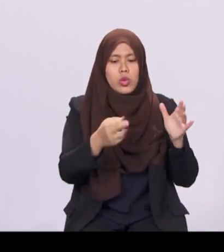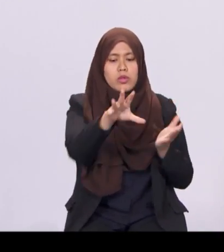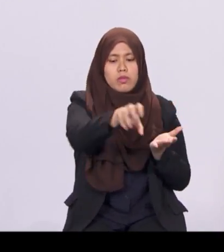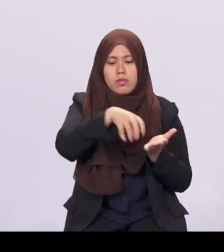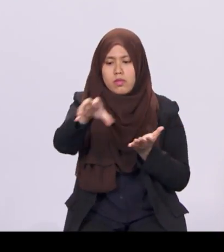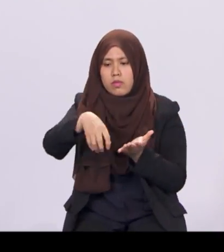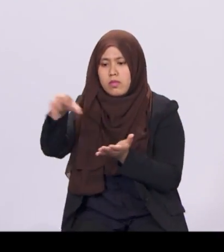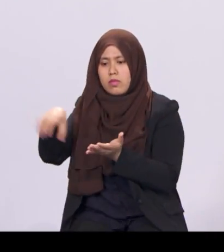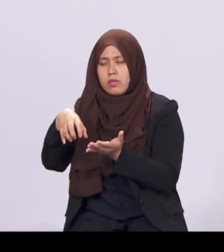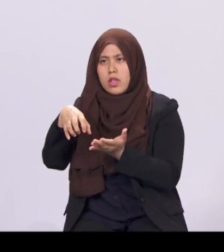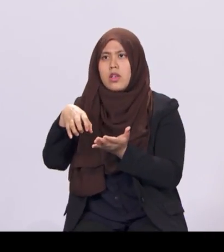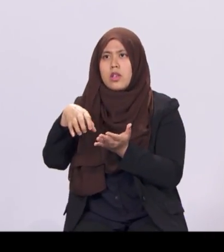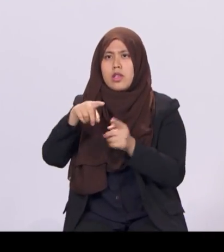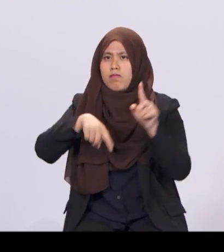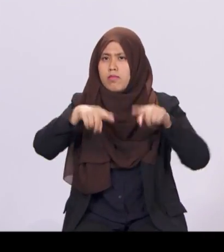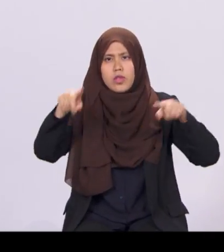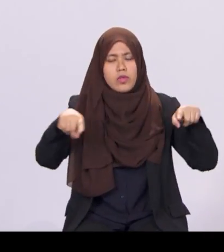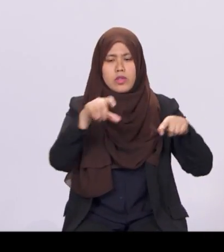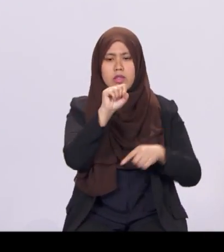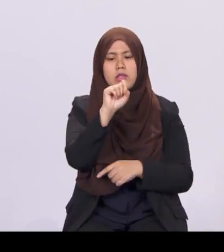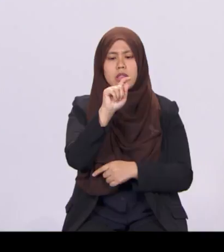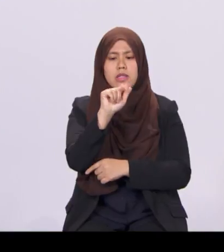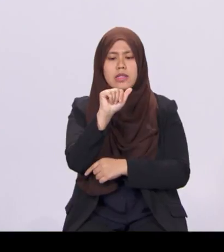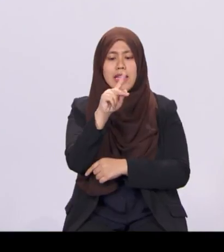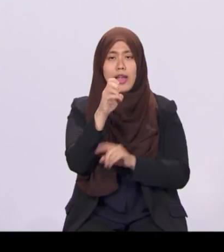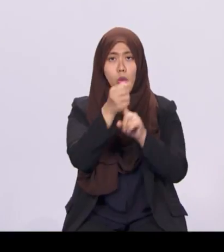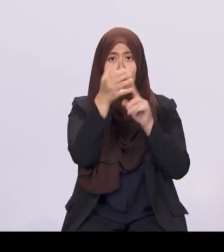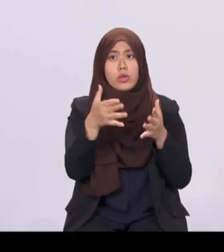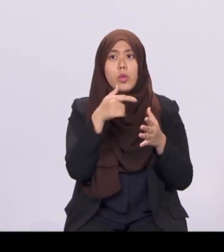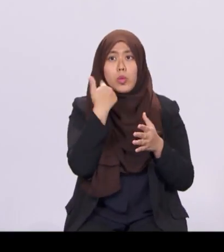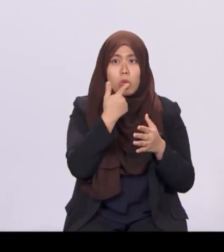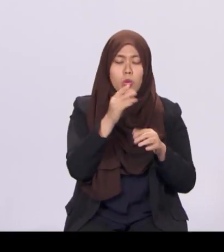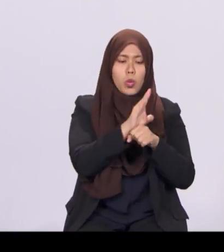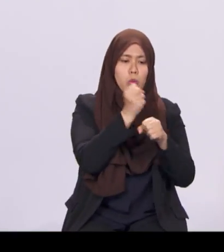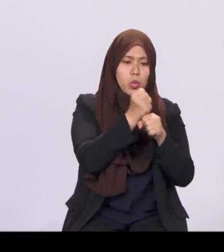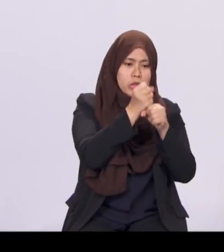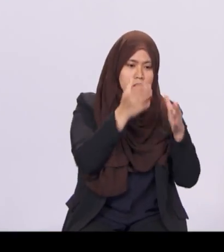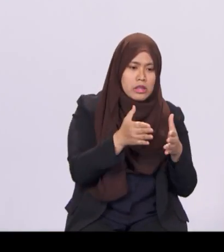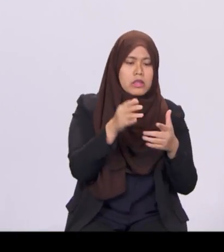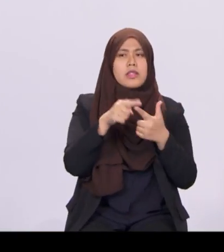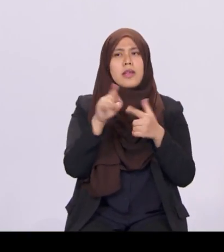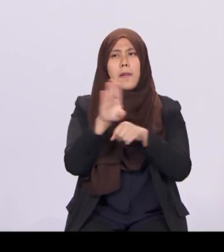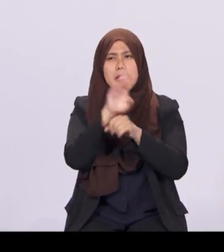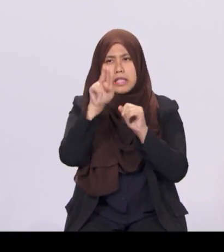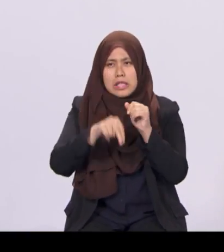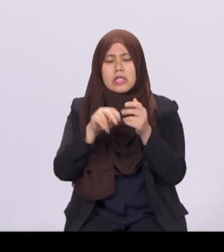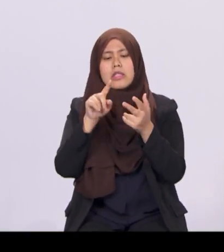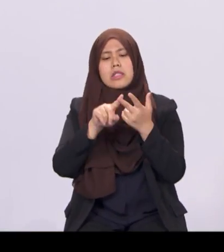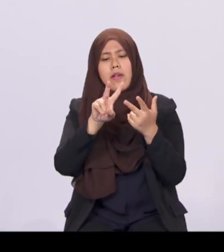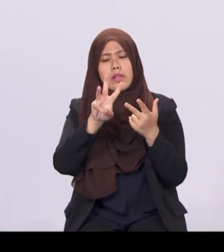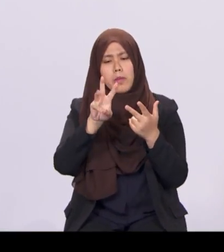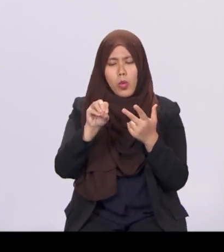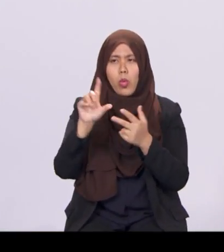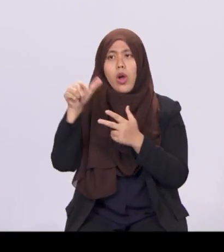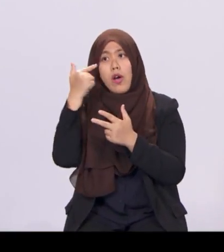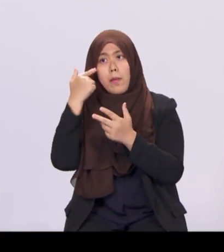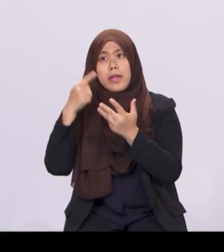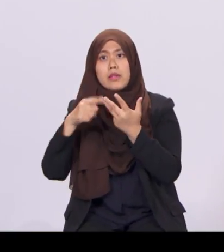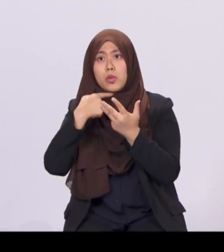integrate efforts across all stakeholders – workers, businesses, VWOs, governments and our citizens – to build a